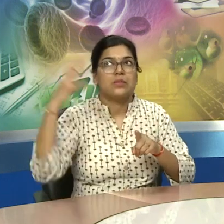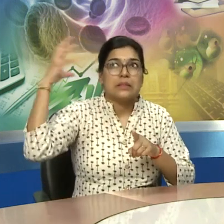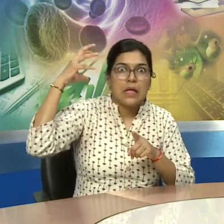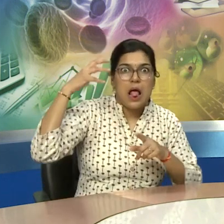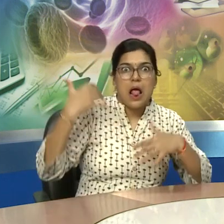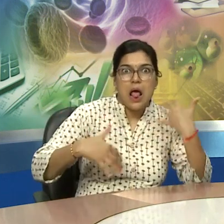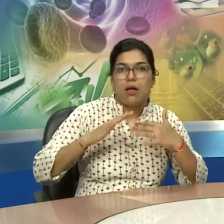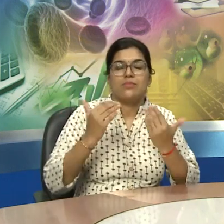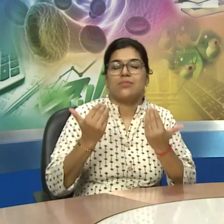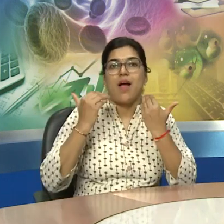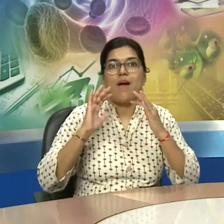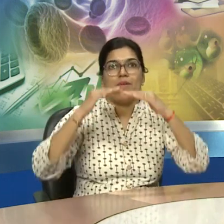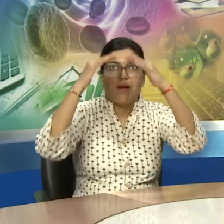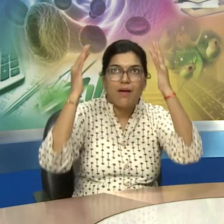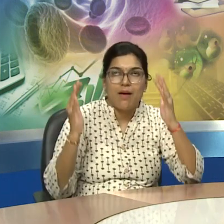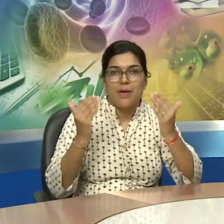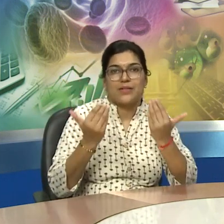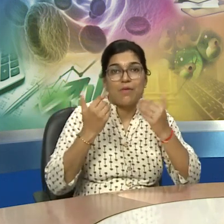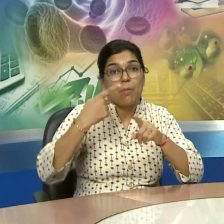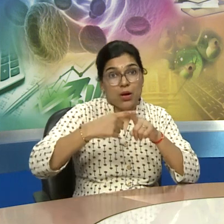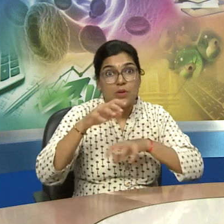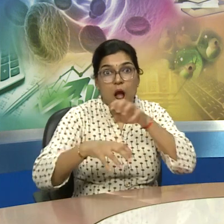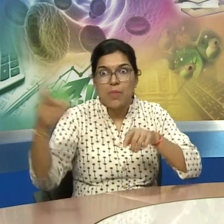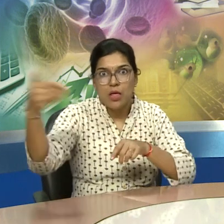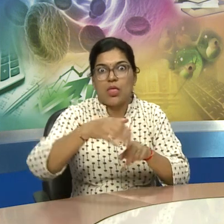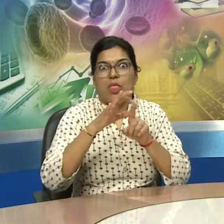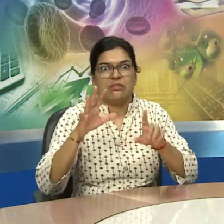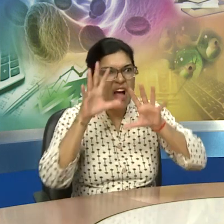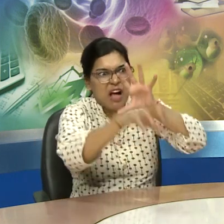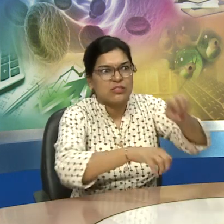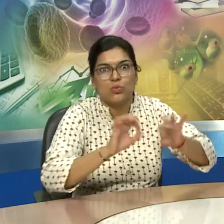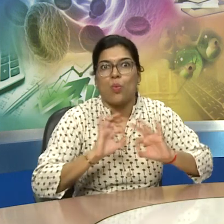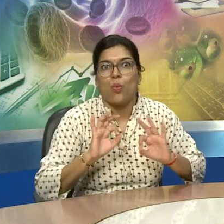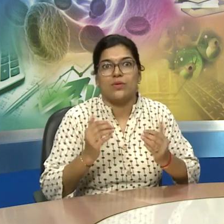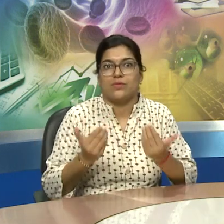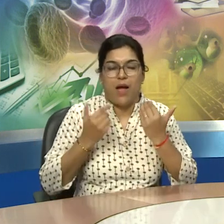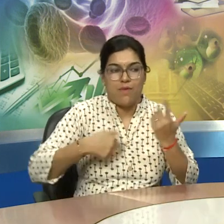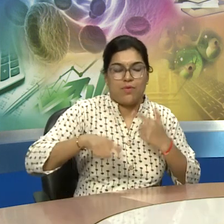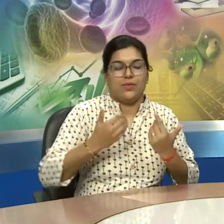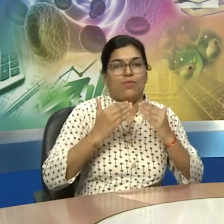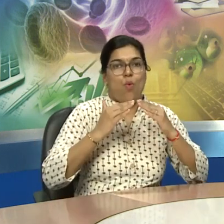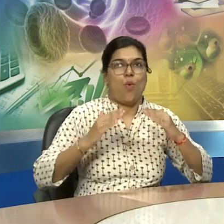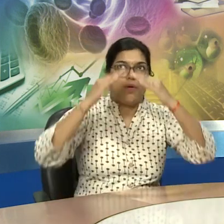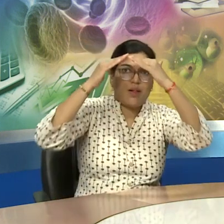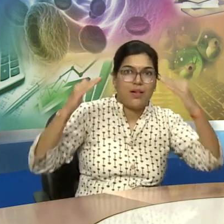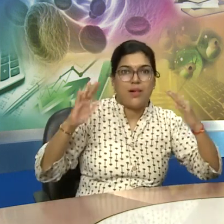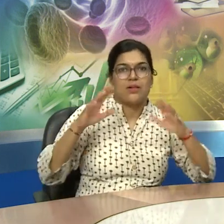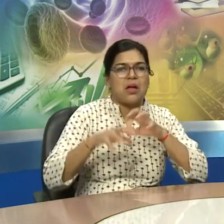and as they moved along they left behind their stones and bone implements